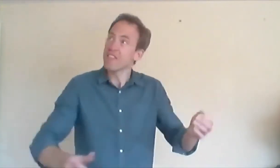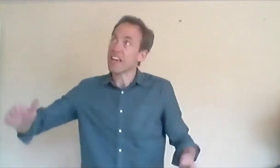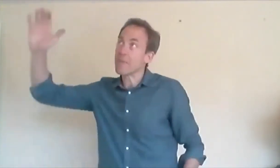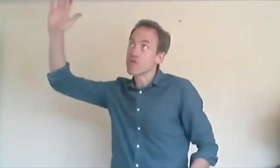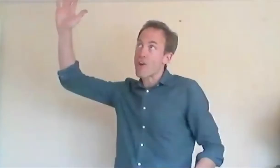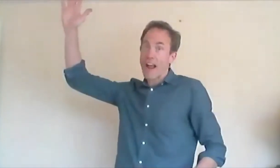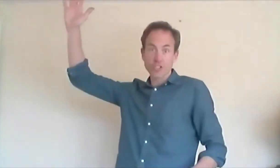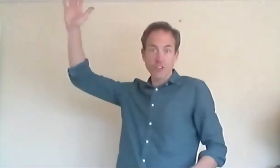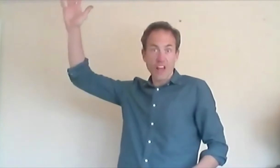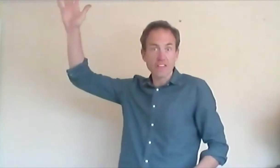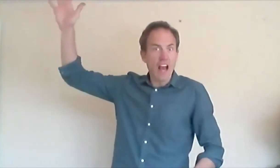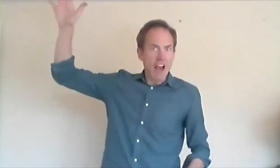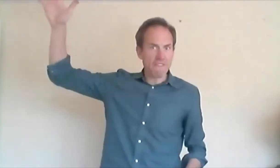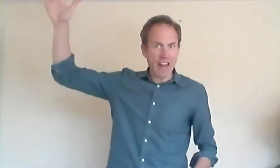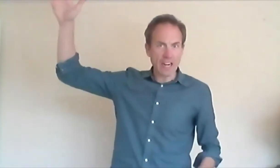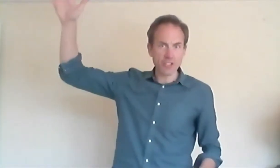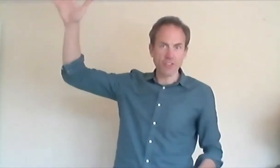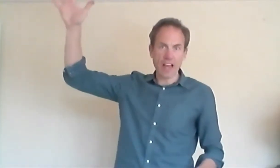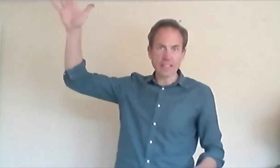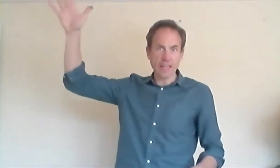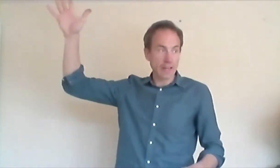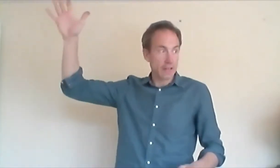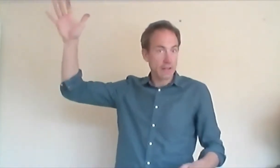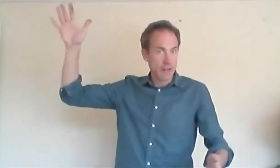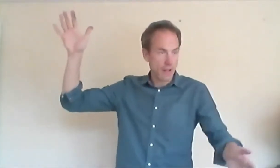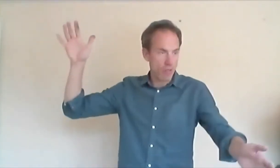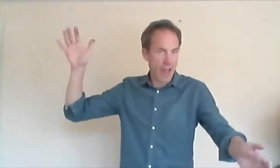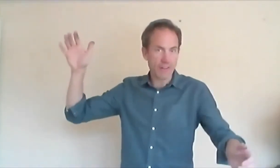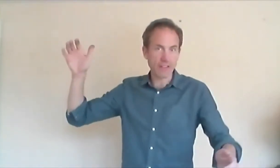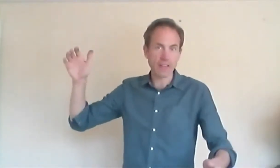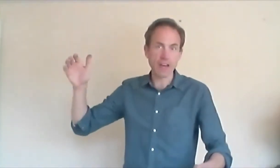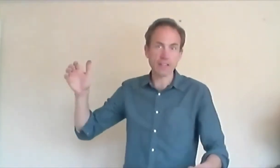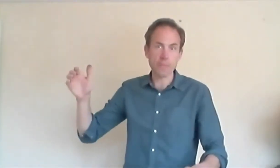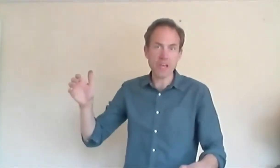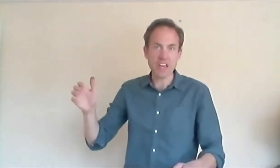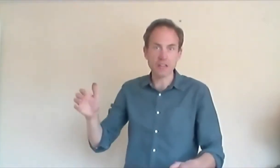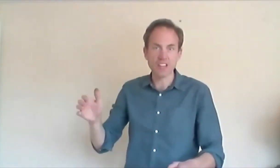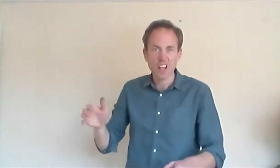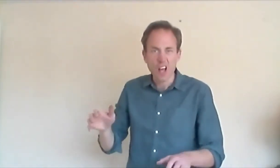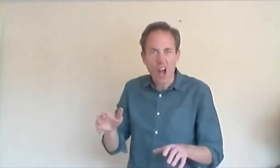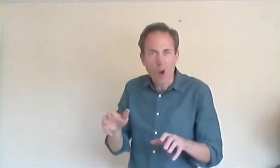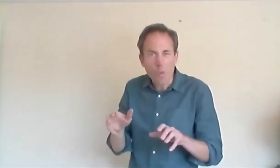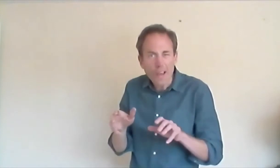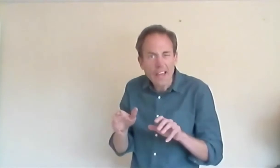there came a crack of thunder, a flash of lightning. There in the garden appeared, wicked.